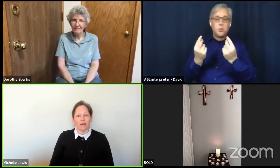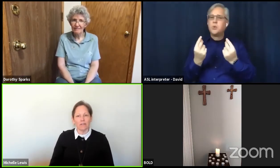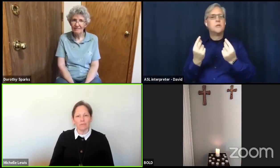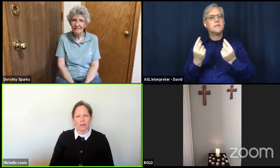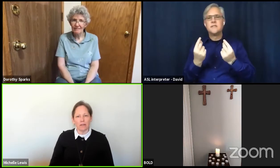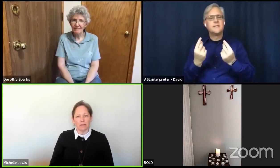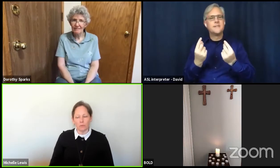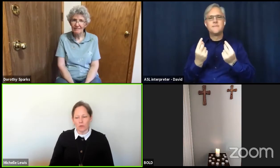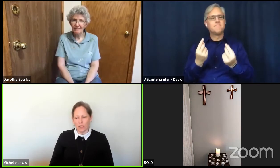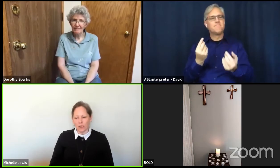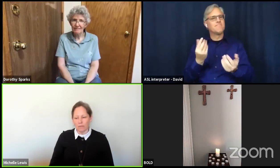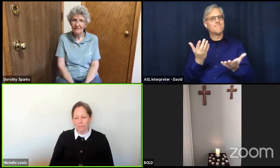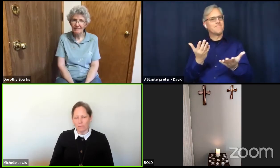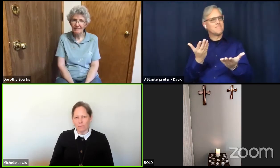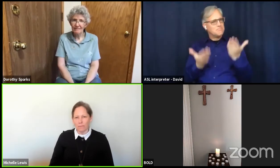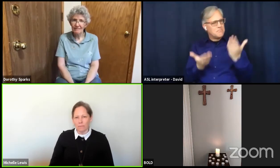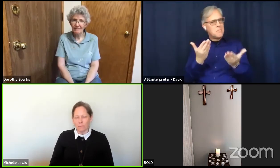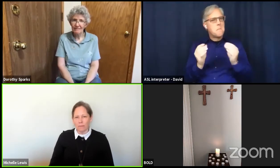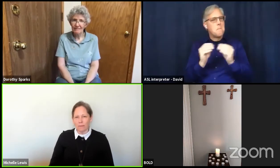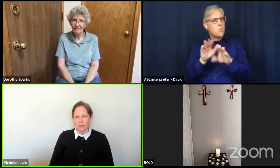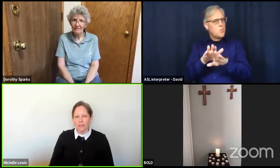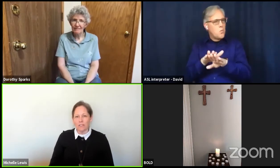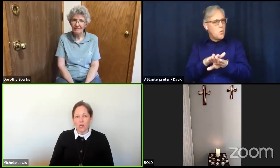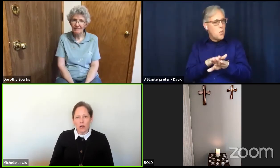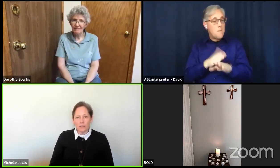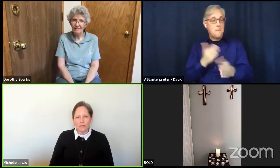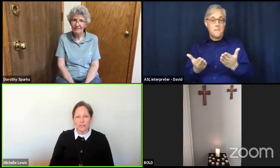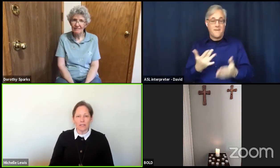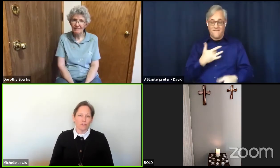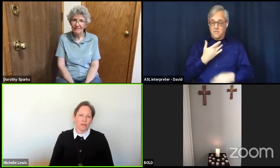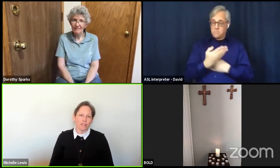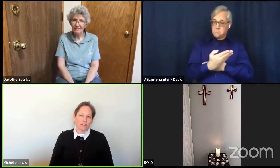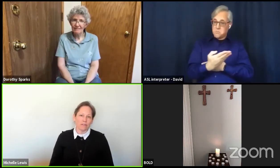bed in the morning. That it's hard to get dressed every day.